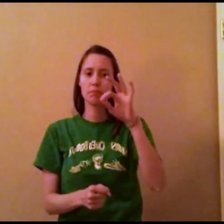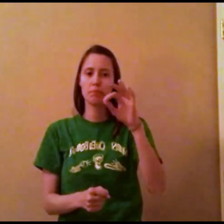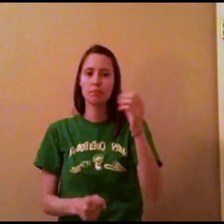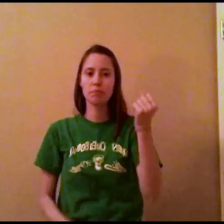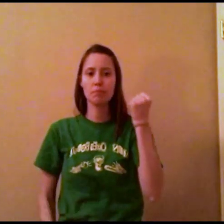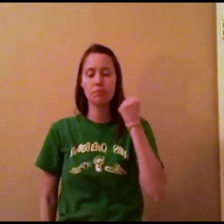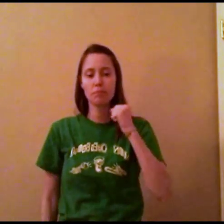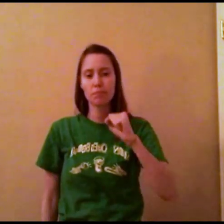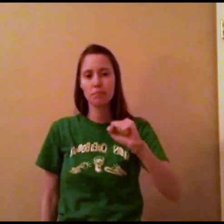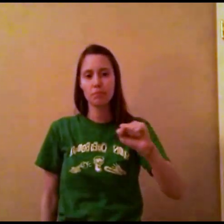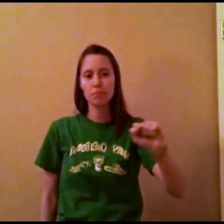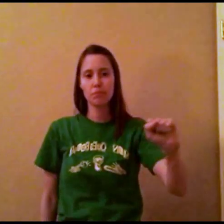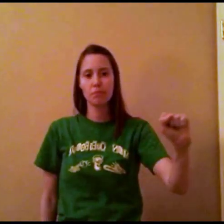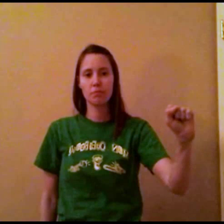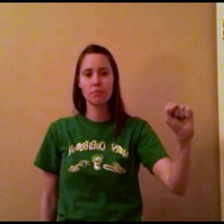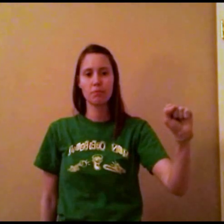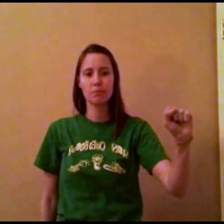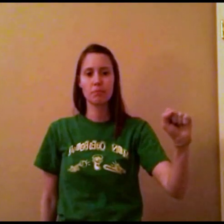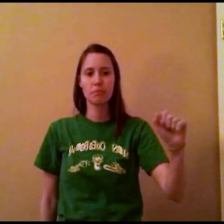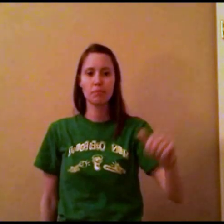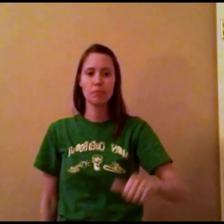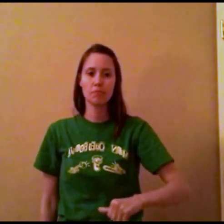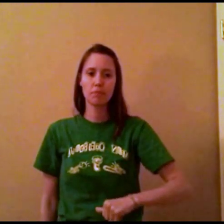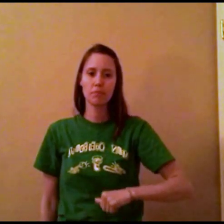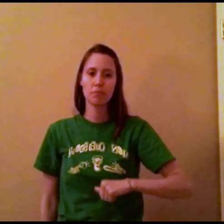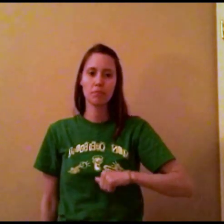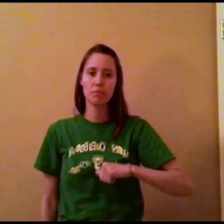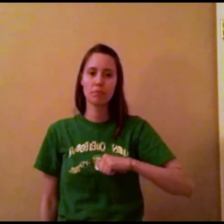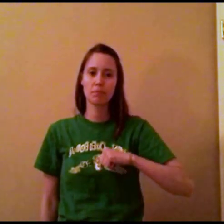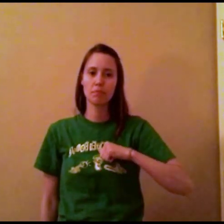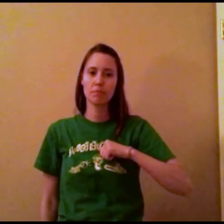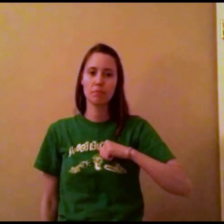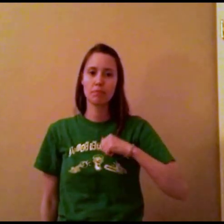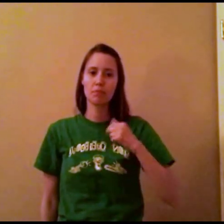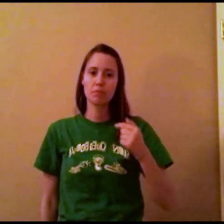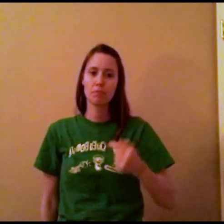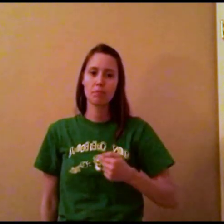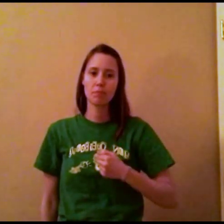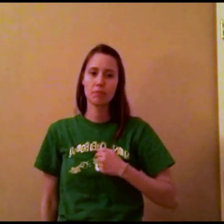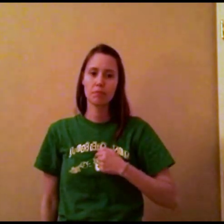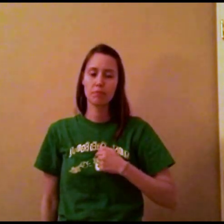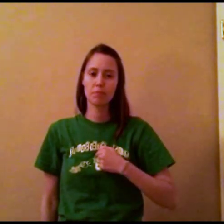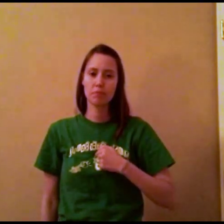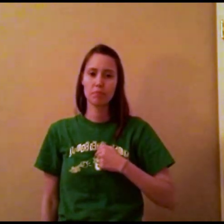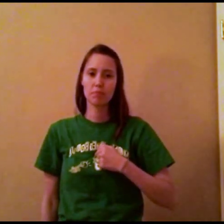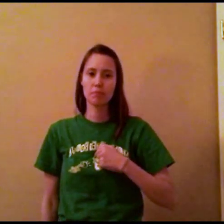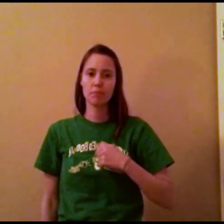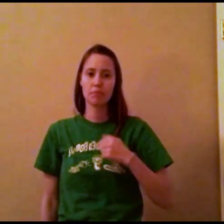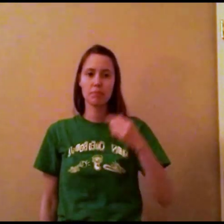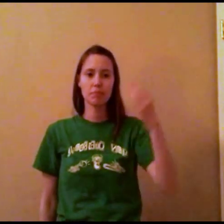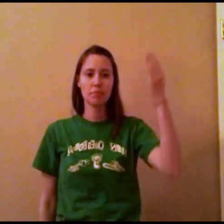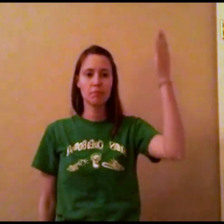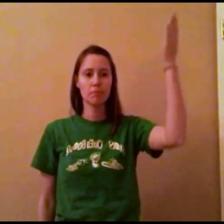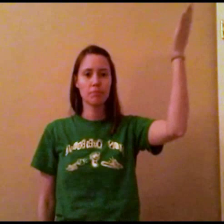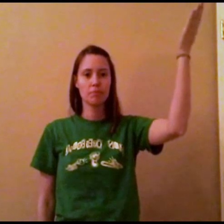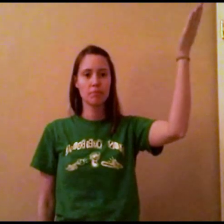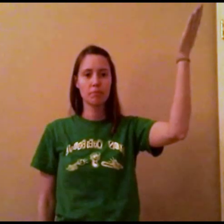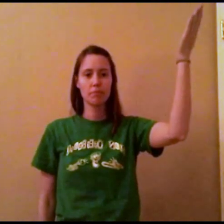rebellious and proud as mine, that he